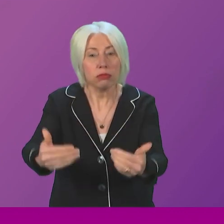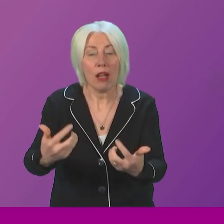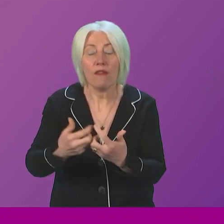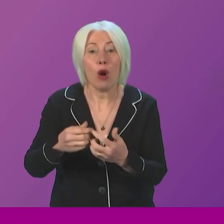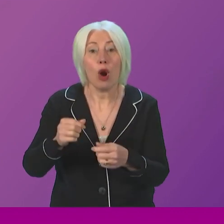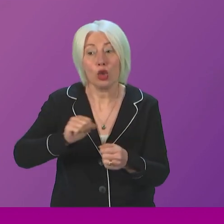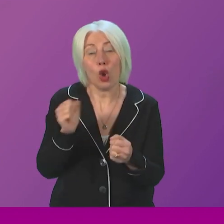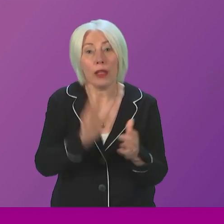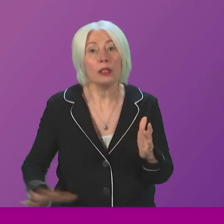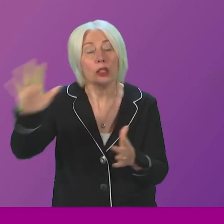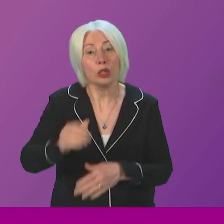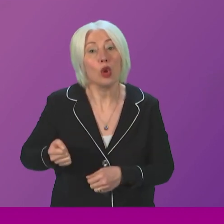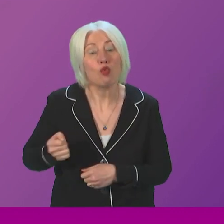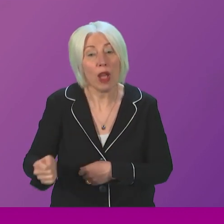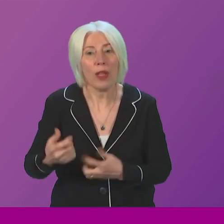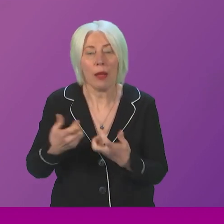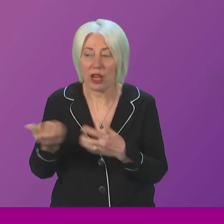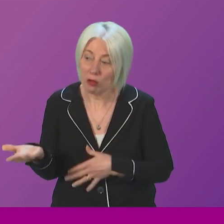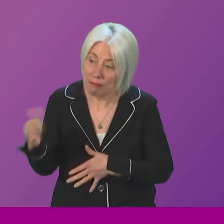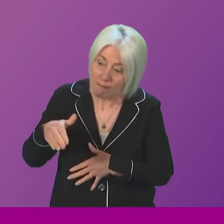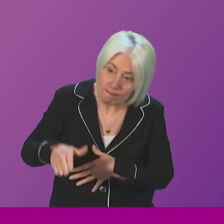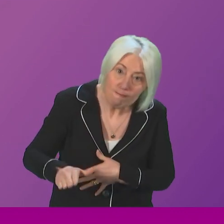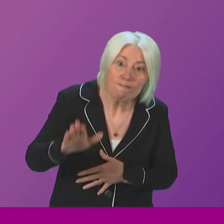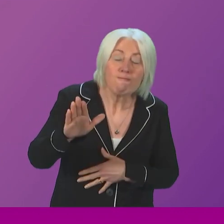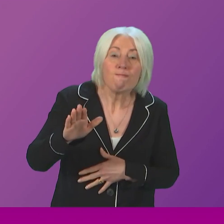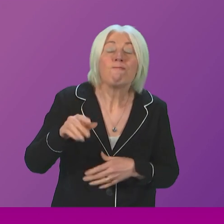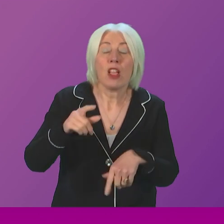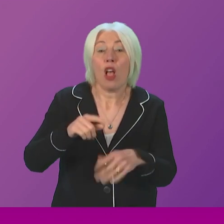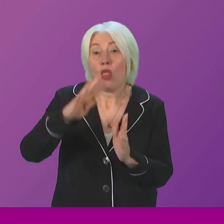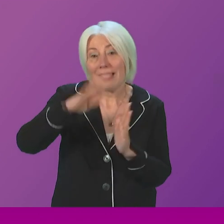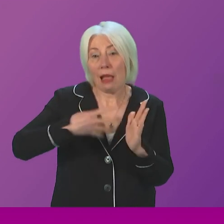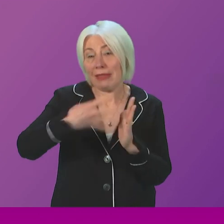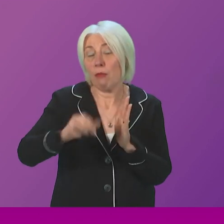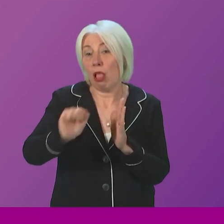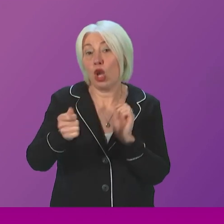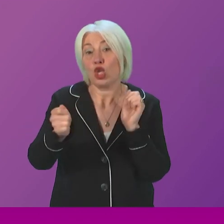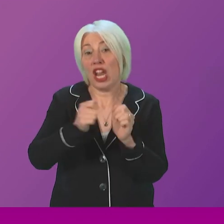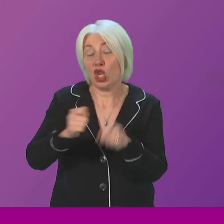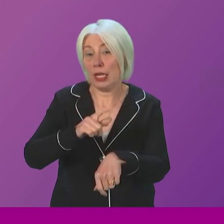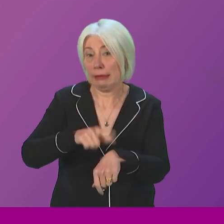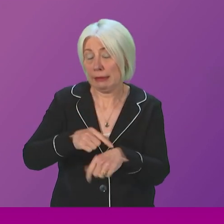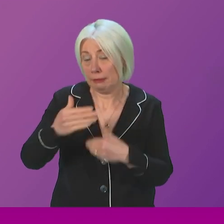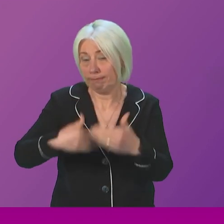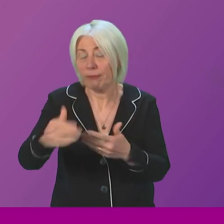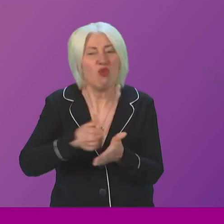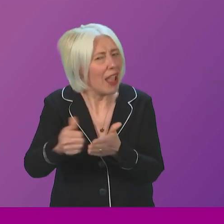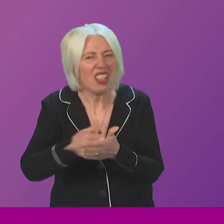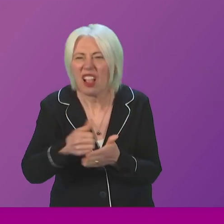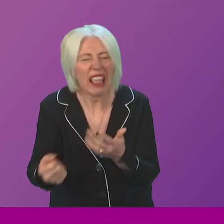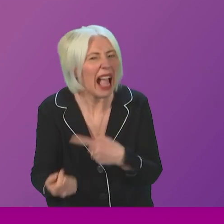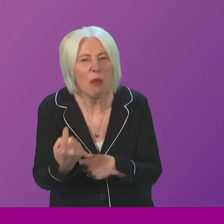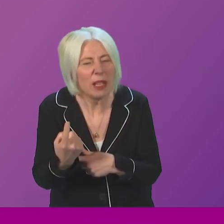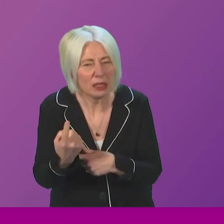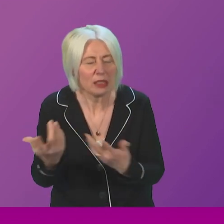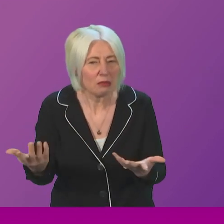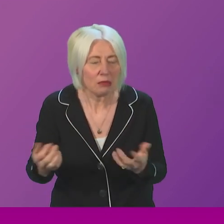railways as it continues to recover. these timetable changes. Well, these timetable changes, of course, happen regularly in terms of when